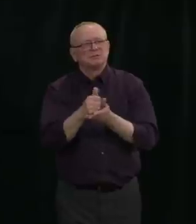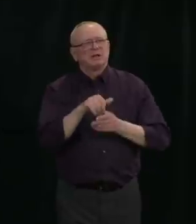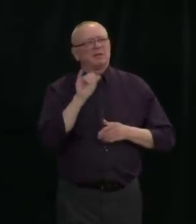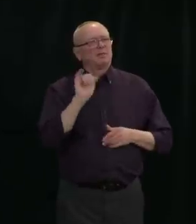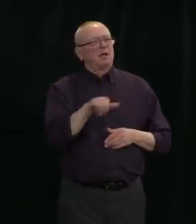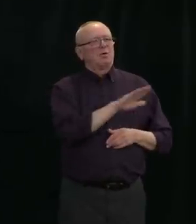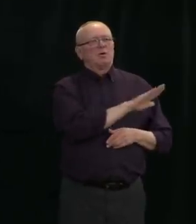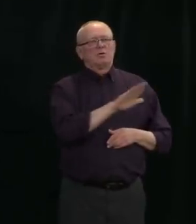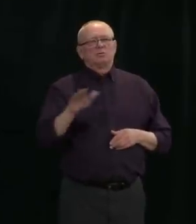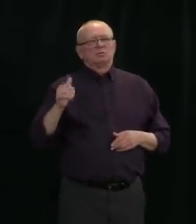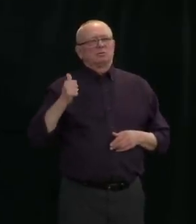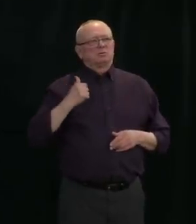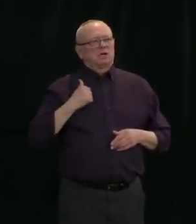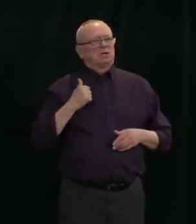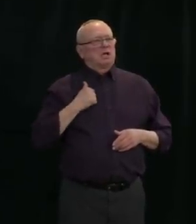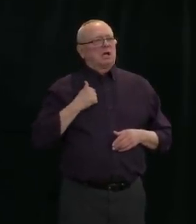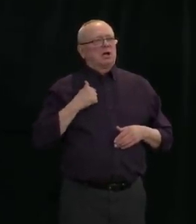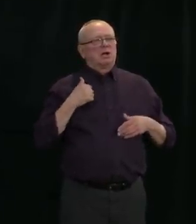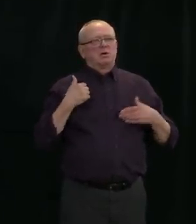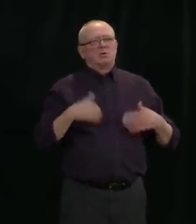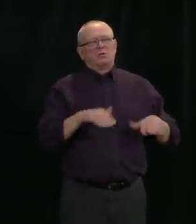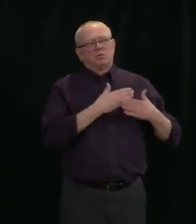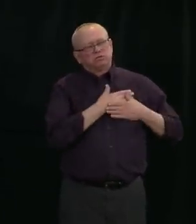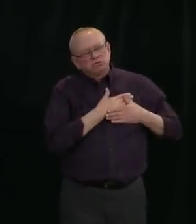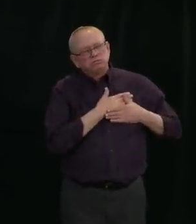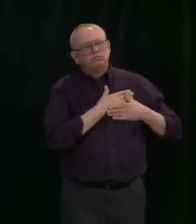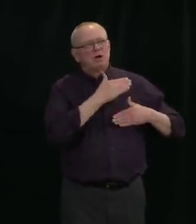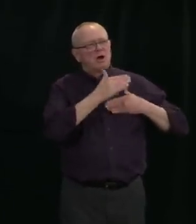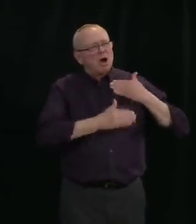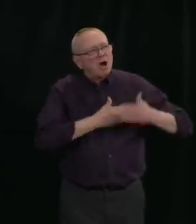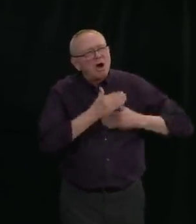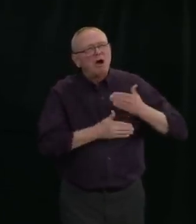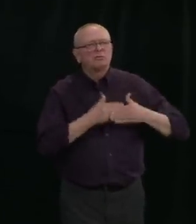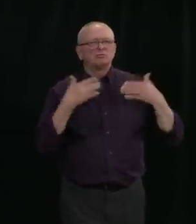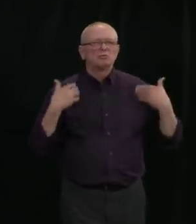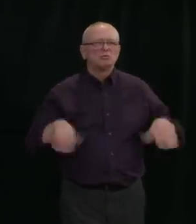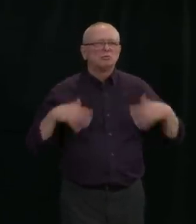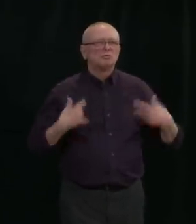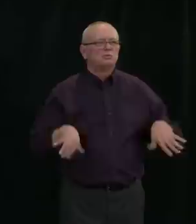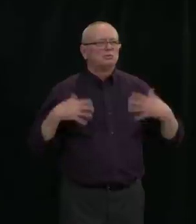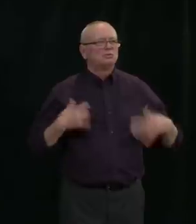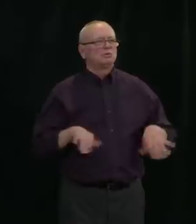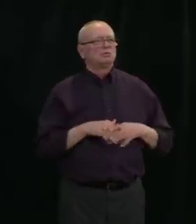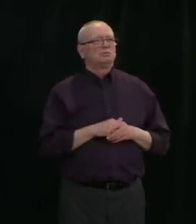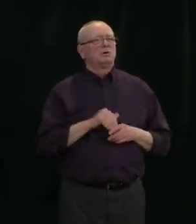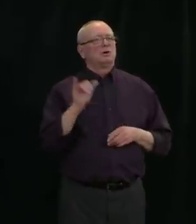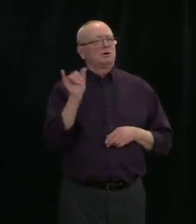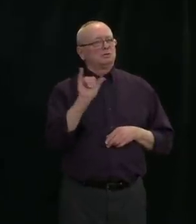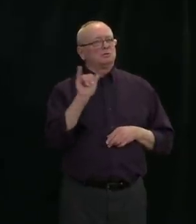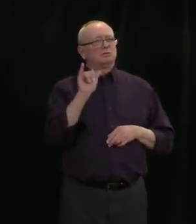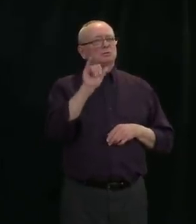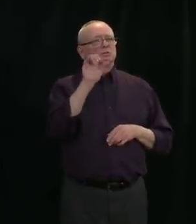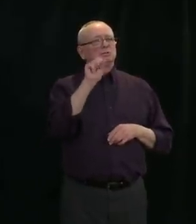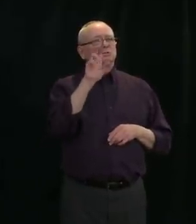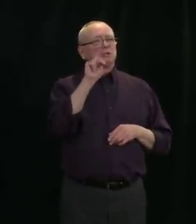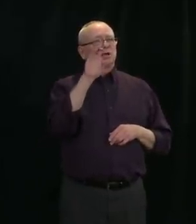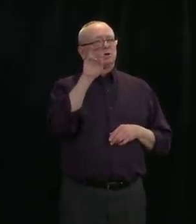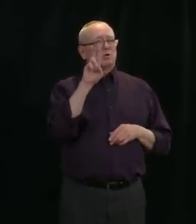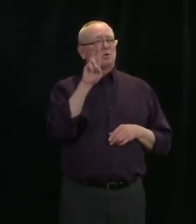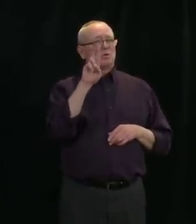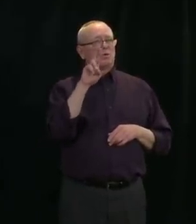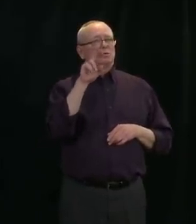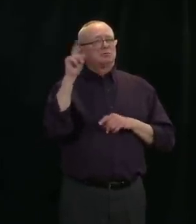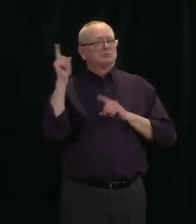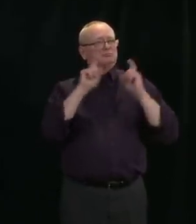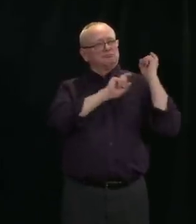one example, this week, Alberta-based energy and oil sands giant Suncor donated 40,000 N95 masks